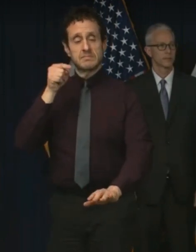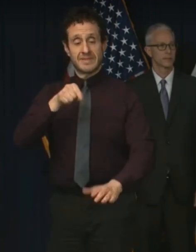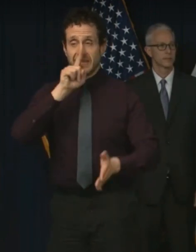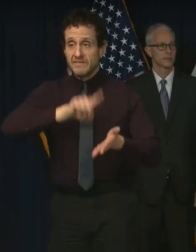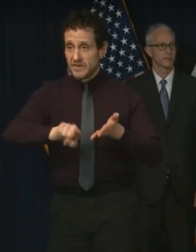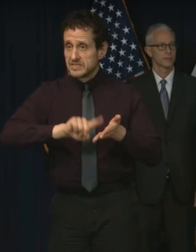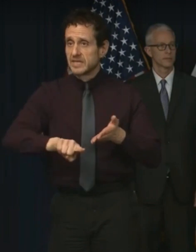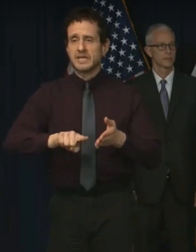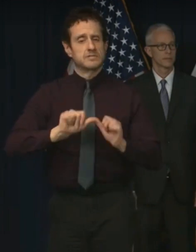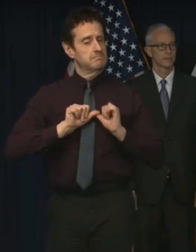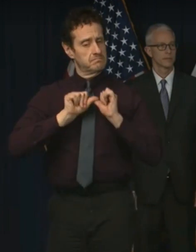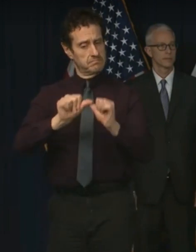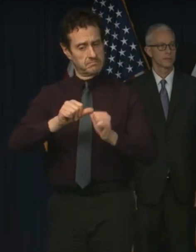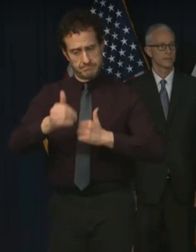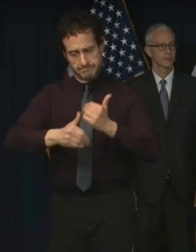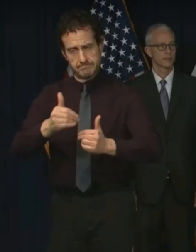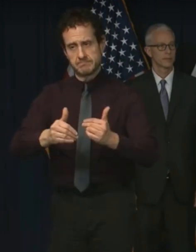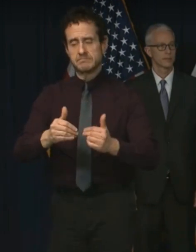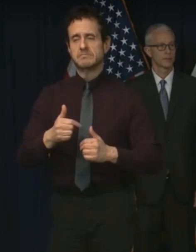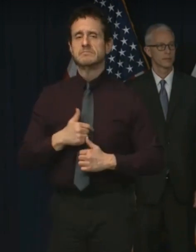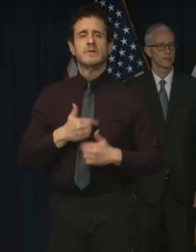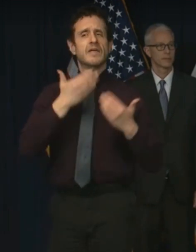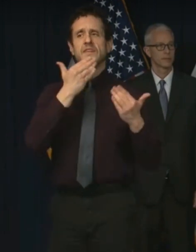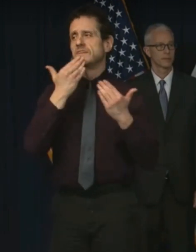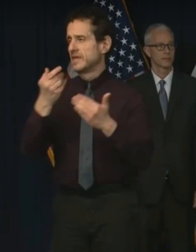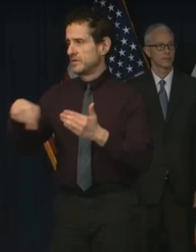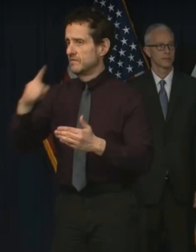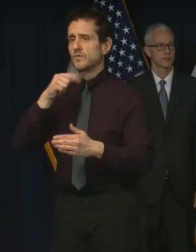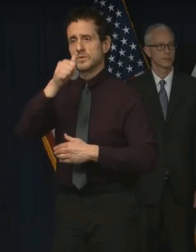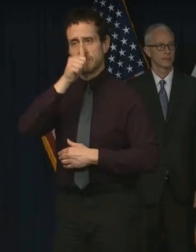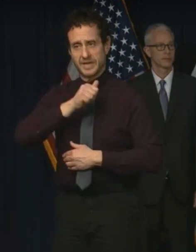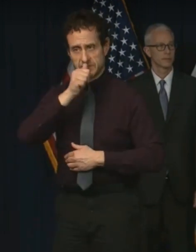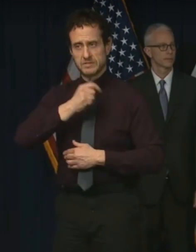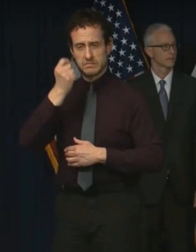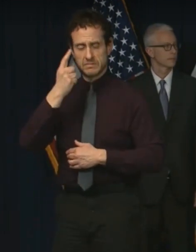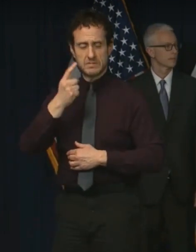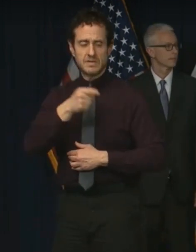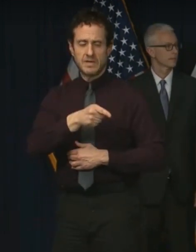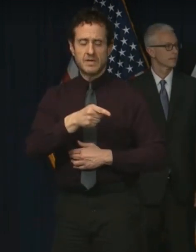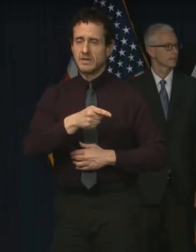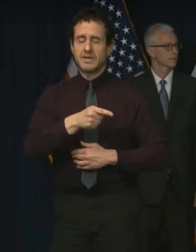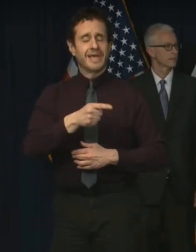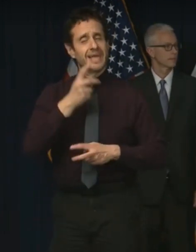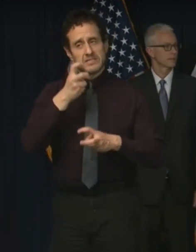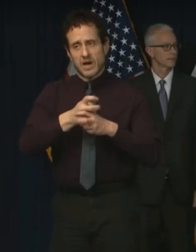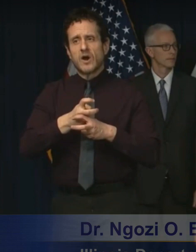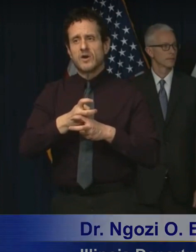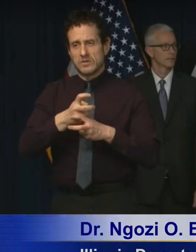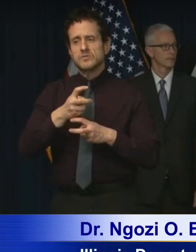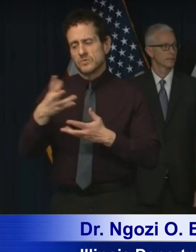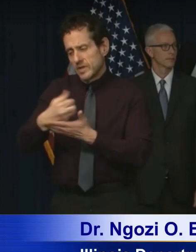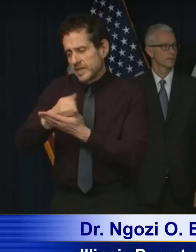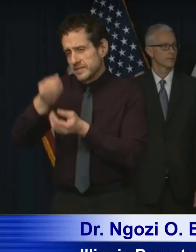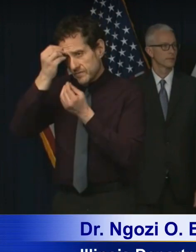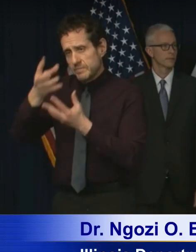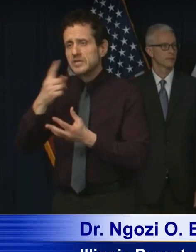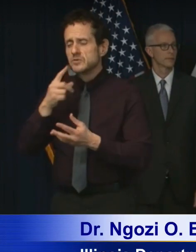investigation is ongoing and I thank everyone for their patience as these details do take time to collect.